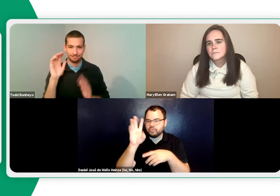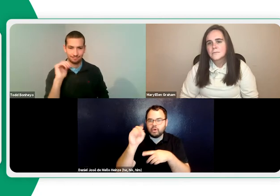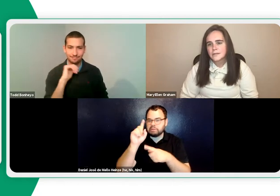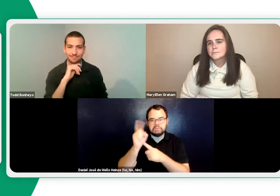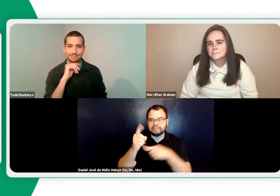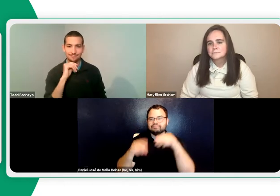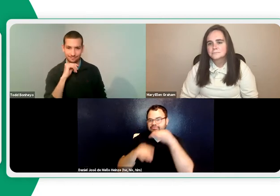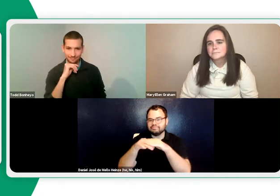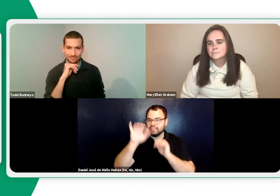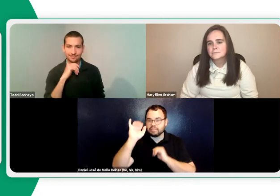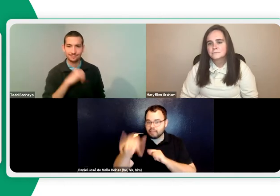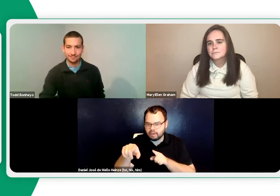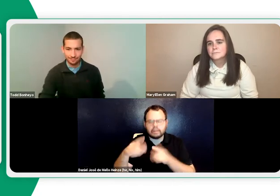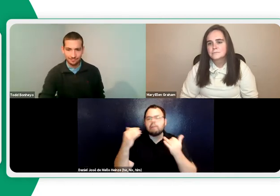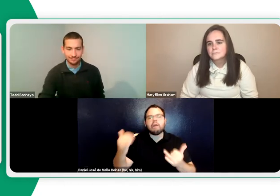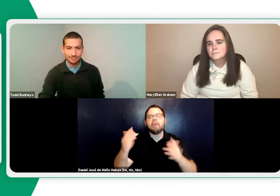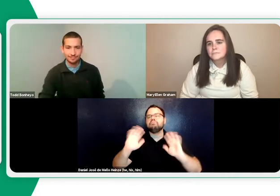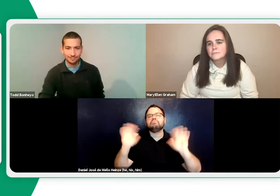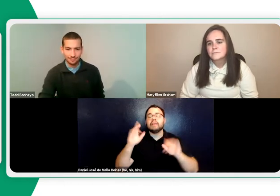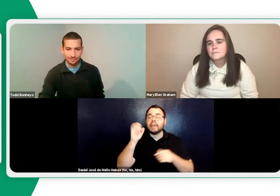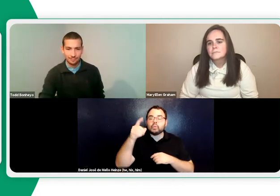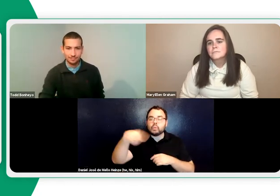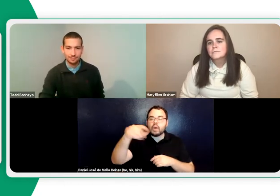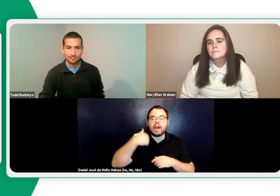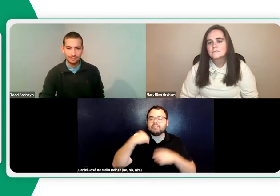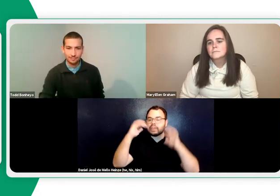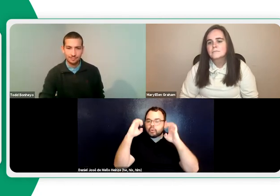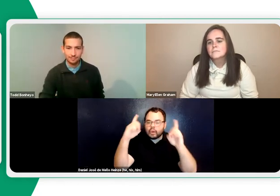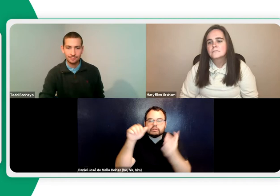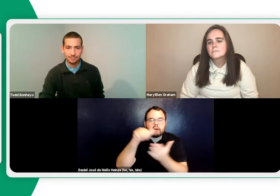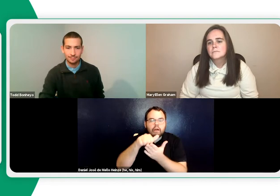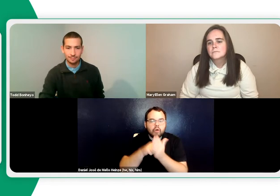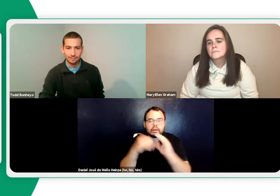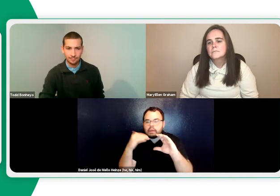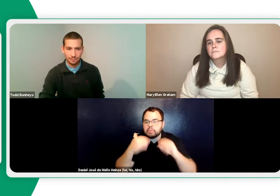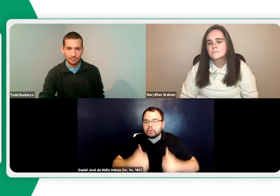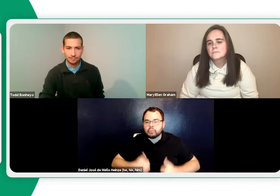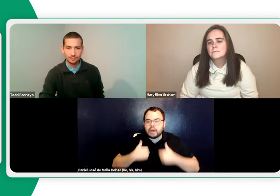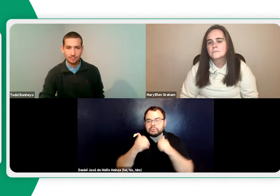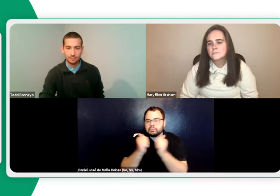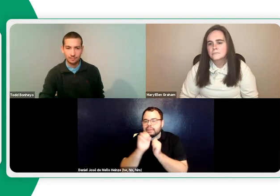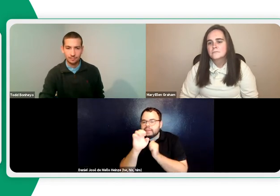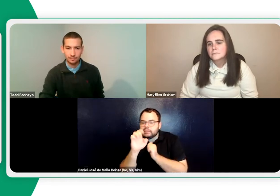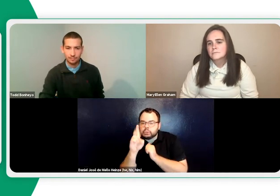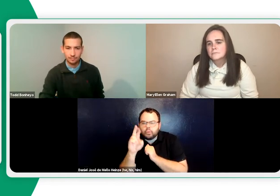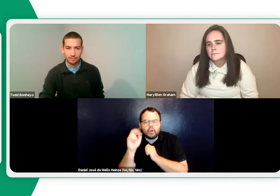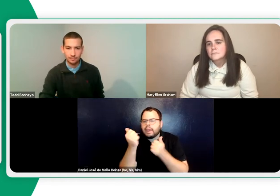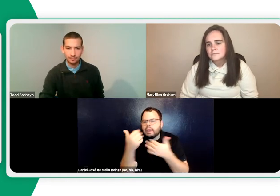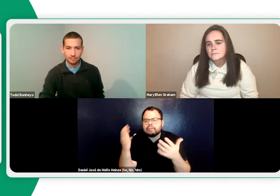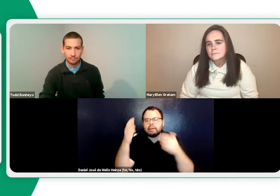plan, would have to pay, you only got 40 minutes or 40 minutes free, right. And then beyond that, you'd have to have a paid